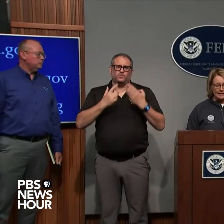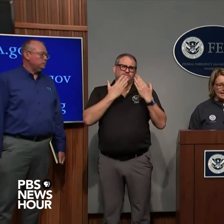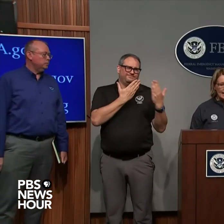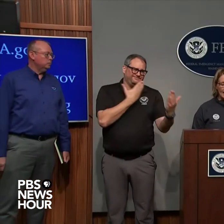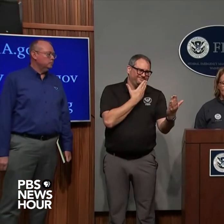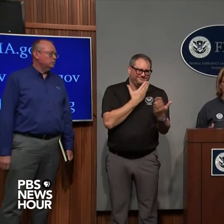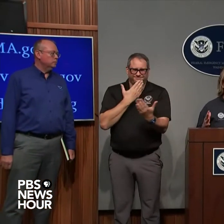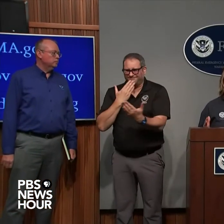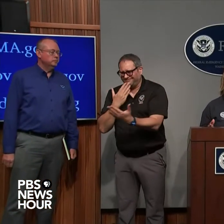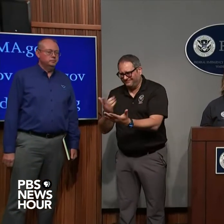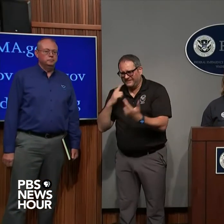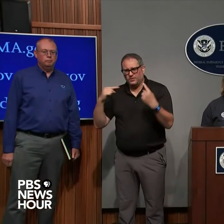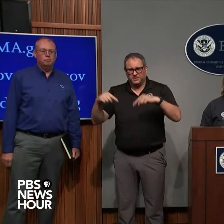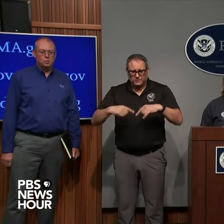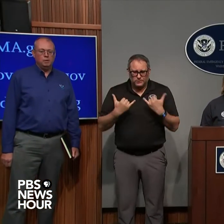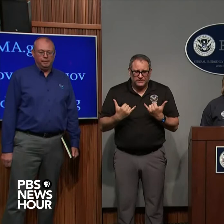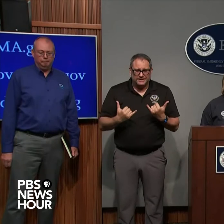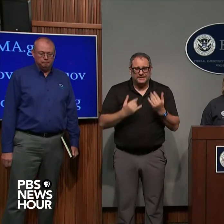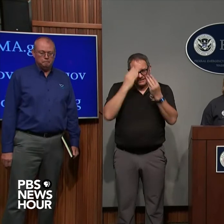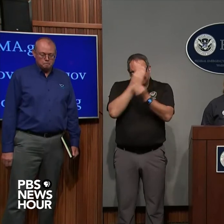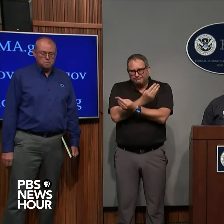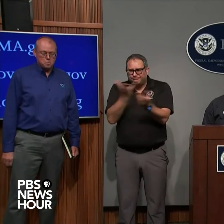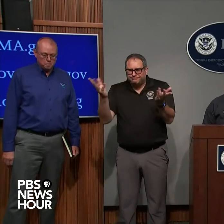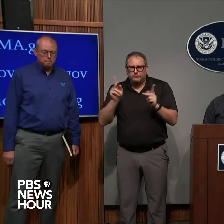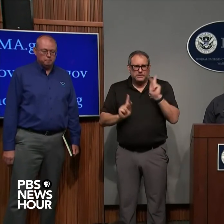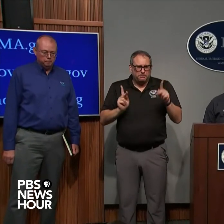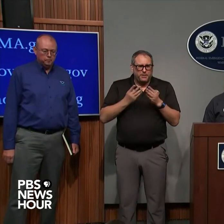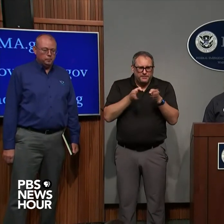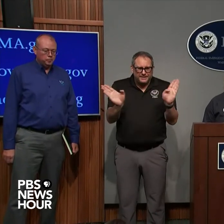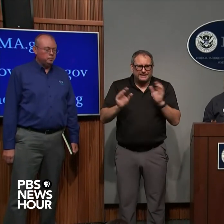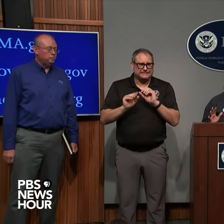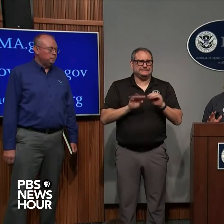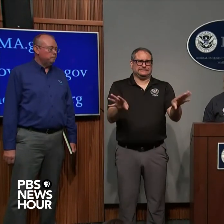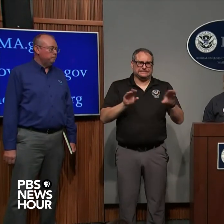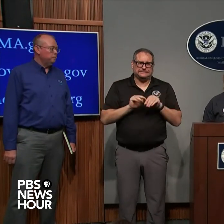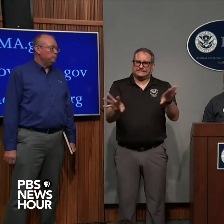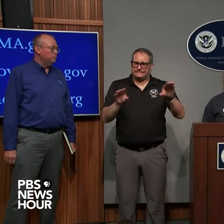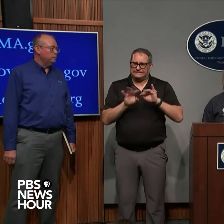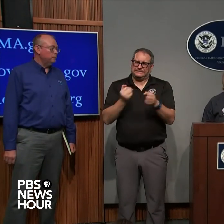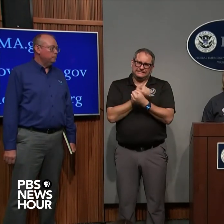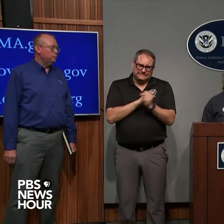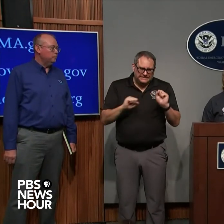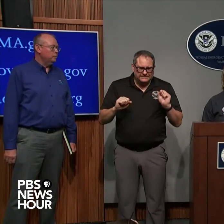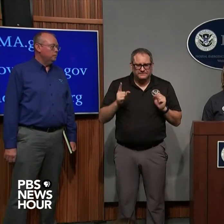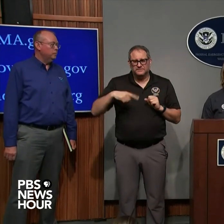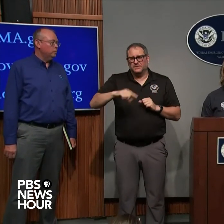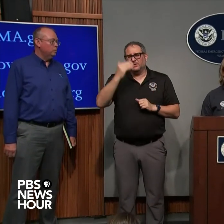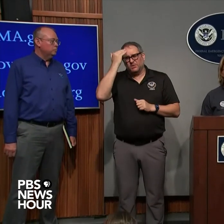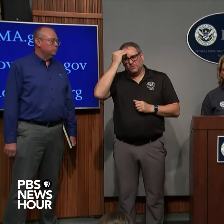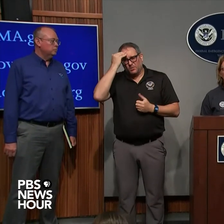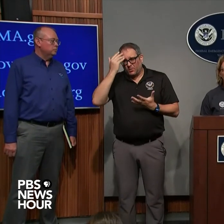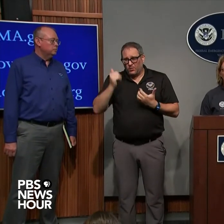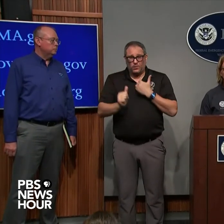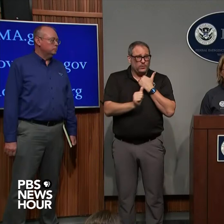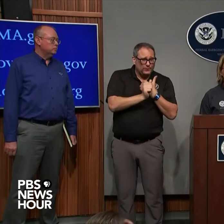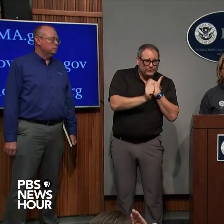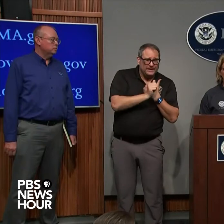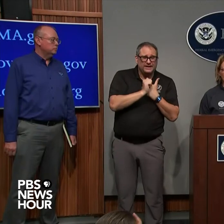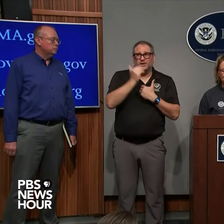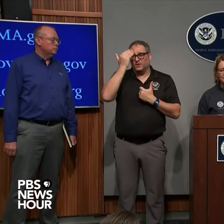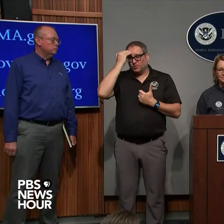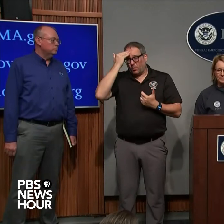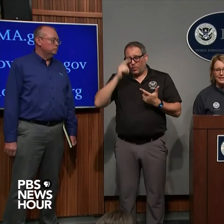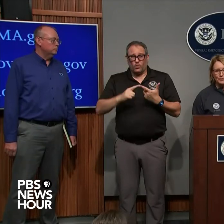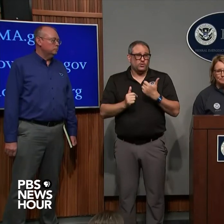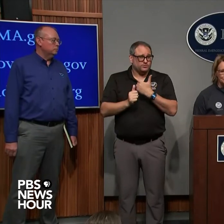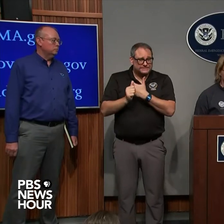here today and thank you for helping us get the message out to people so they know what the threats are we can make sure that we're doing everything we can to keep